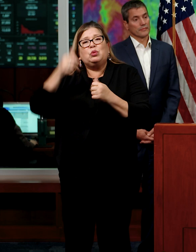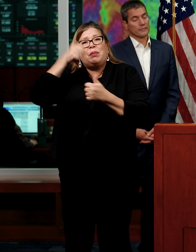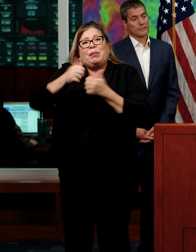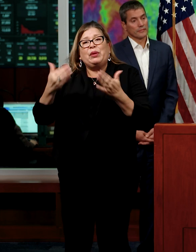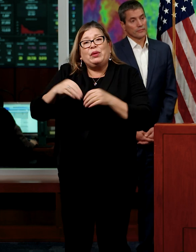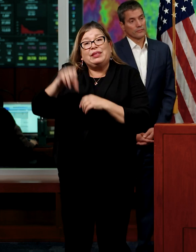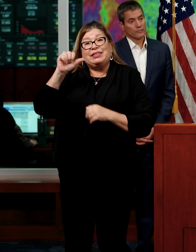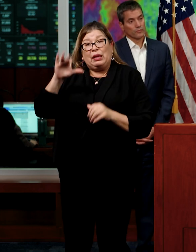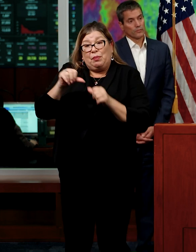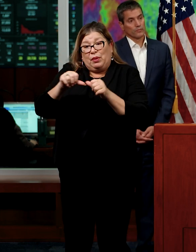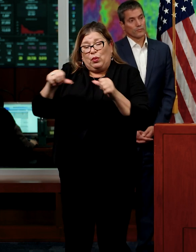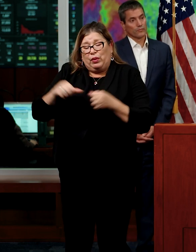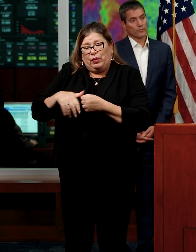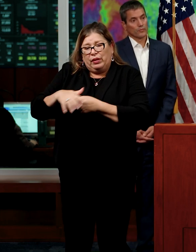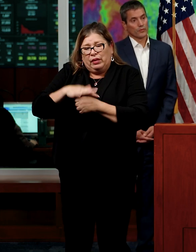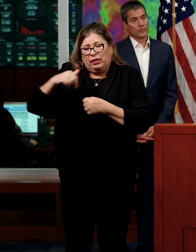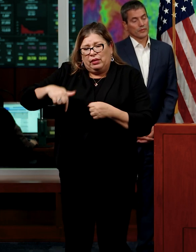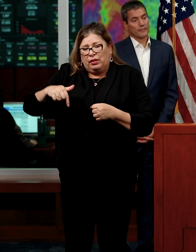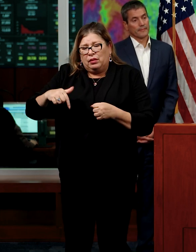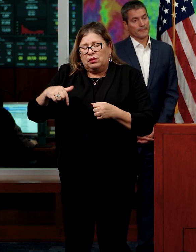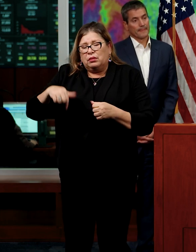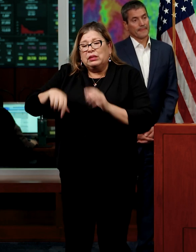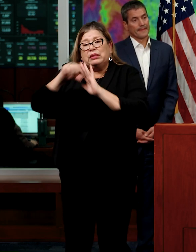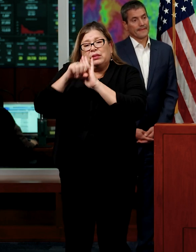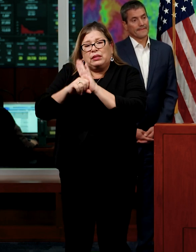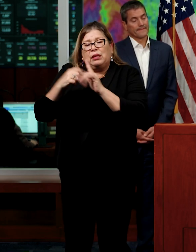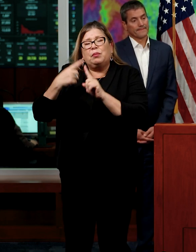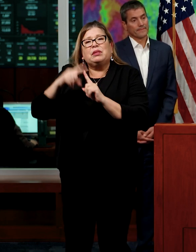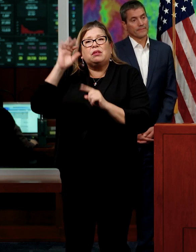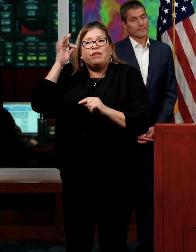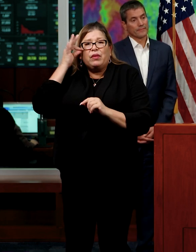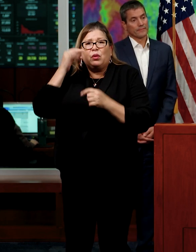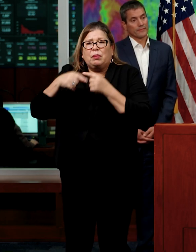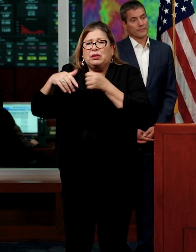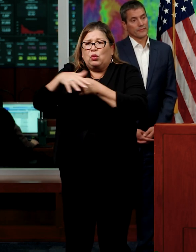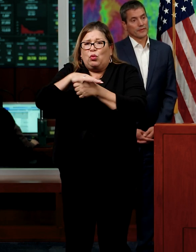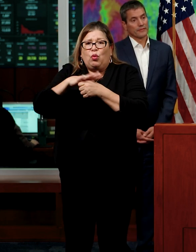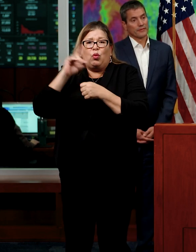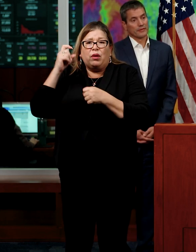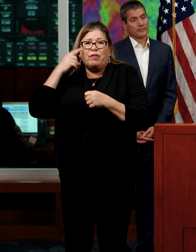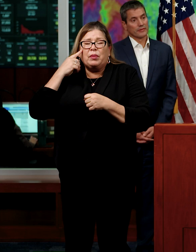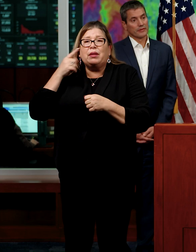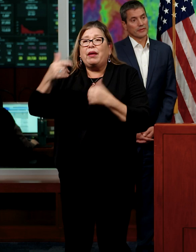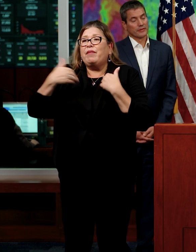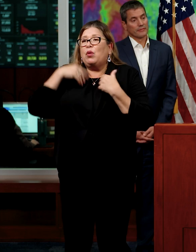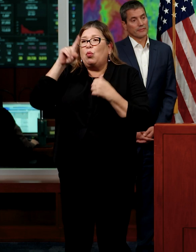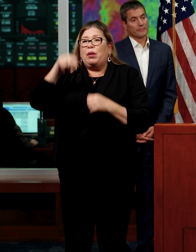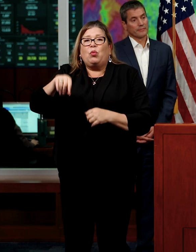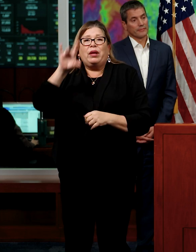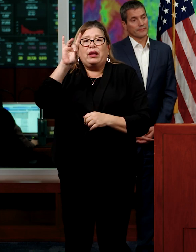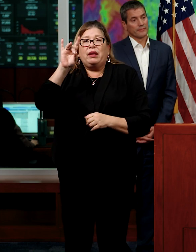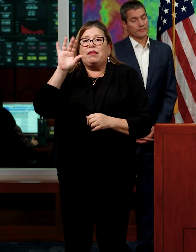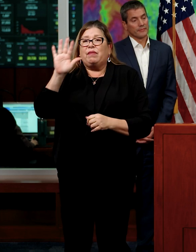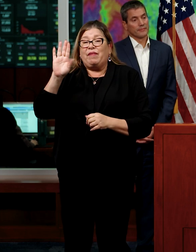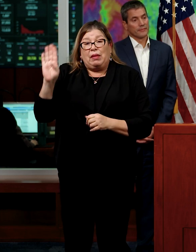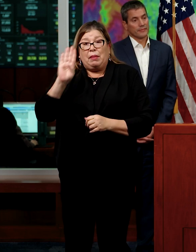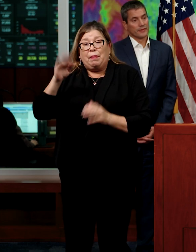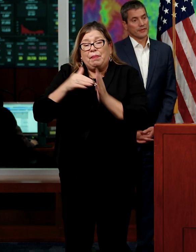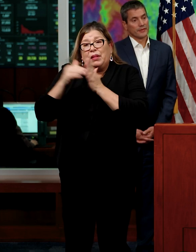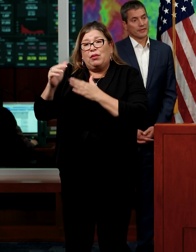Sacramento area, the state and federal and local governments have a $1.85 billion